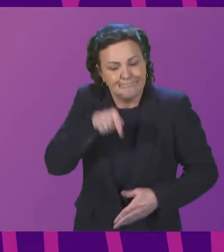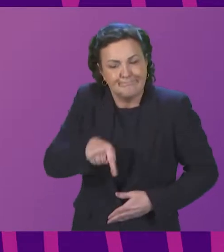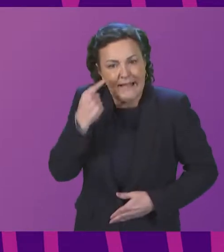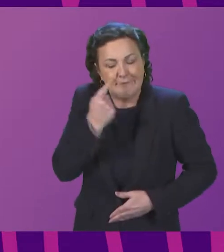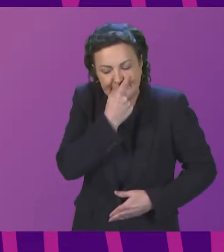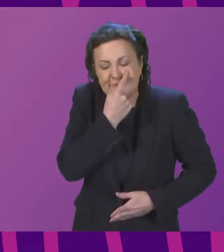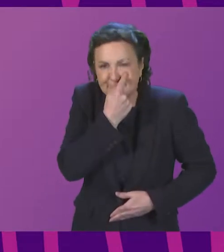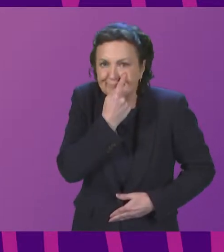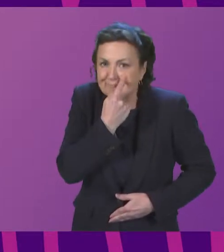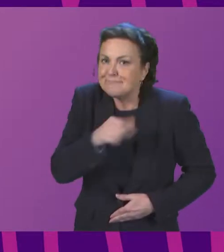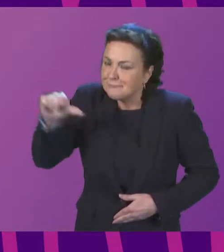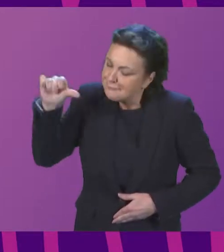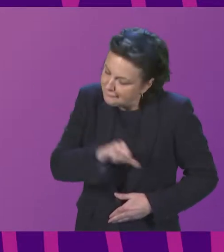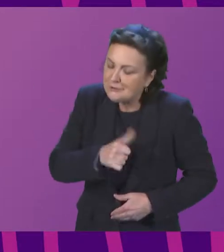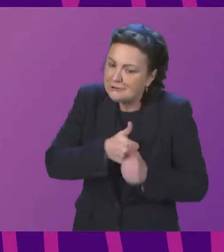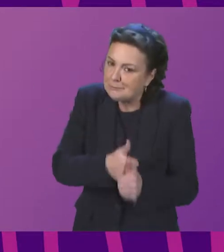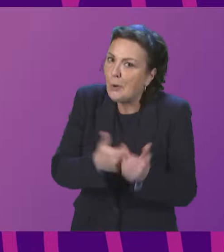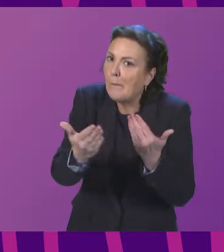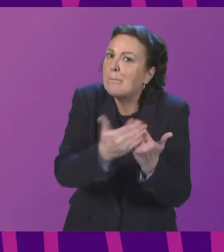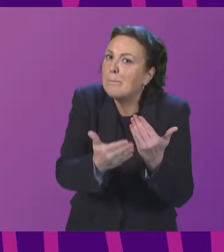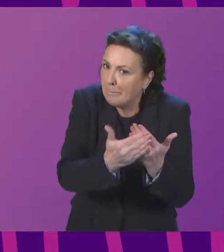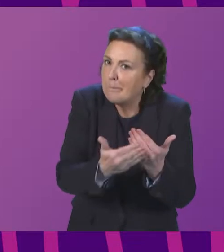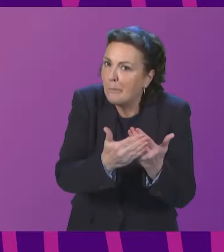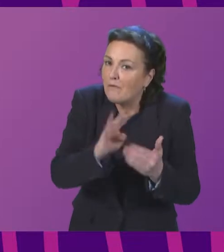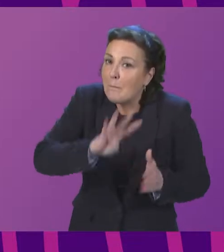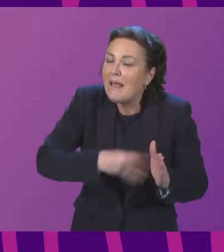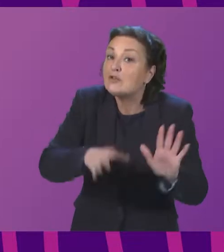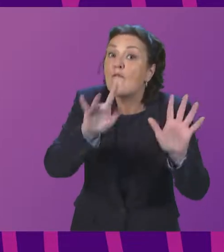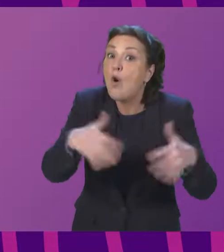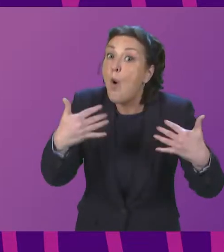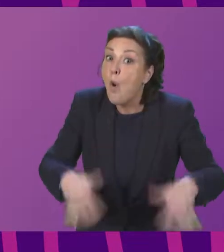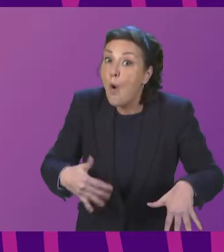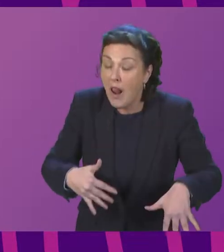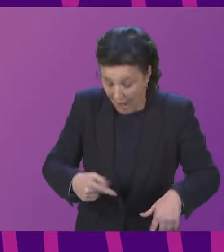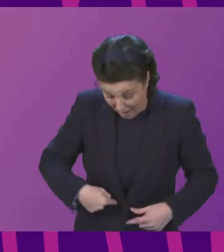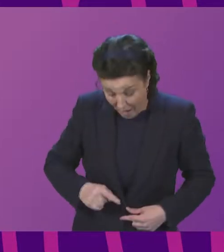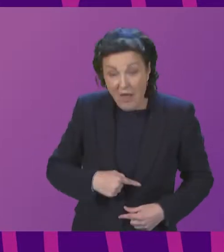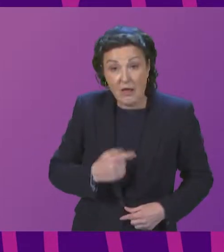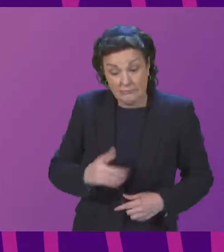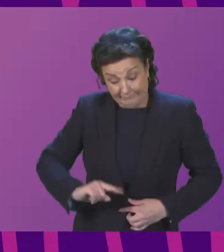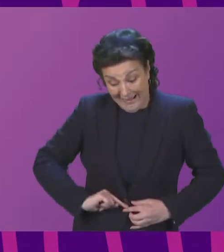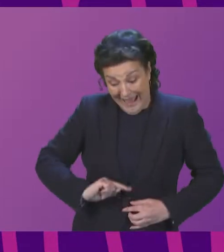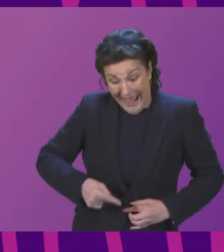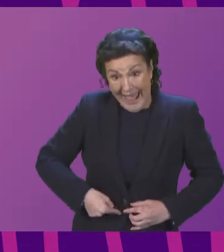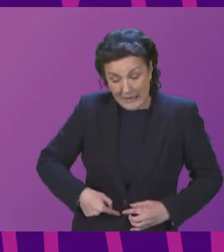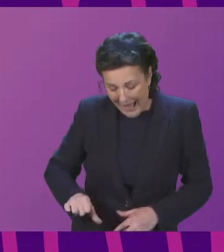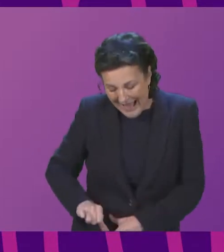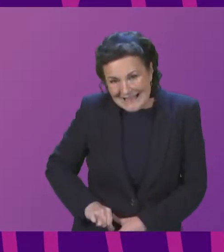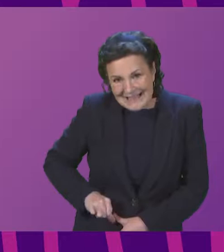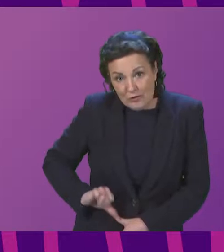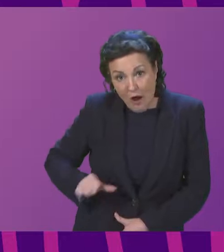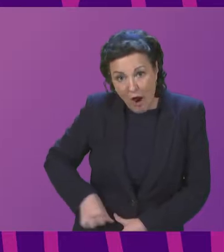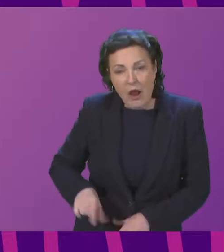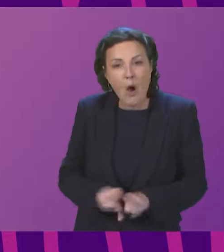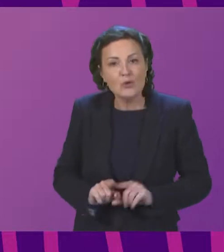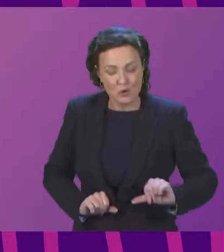continued availability of surgical mesh for elective repair of primary ventral hernias, incisional hernias and primary